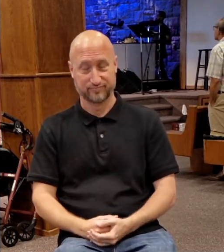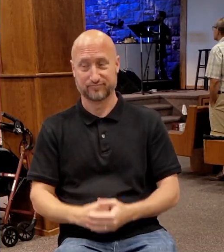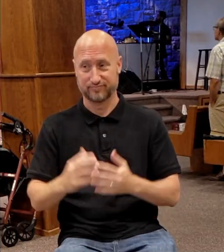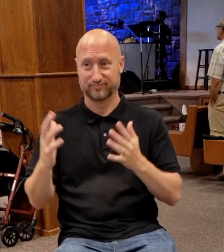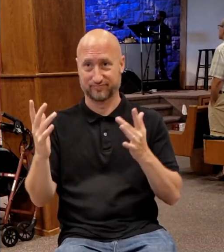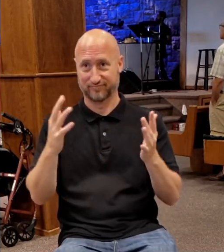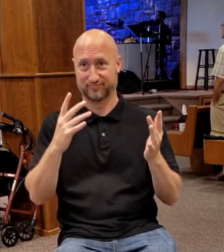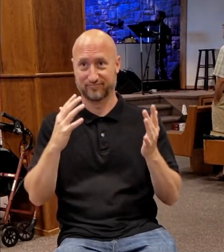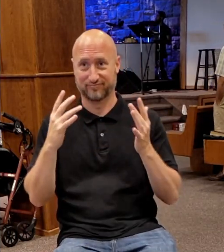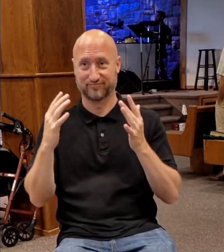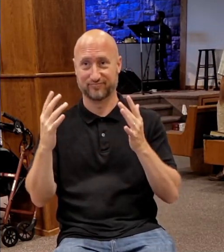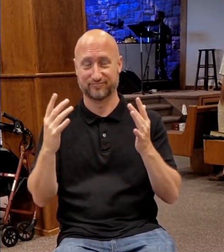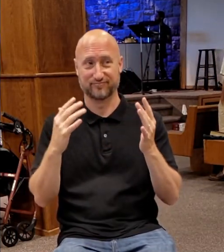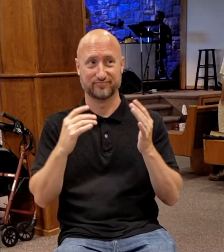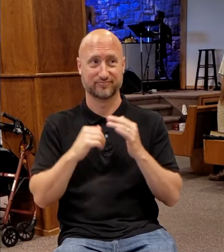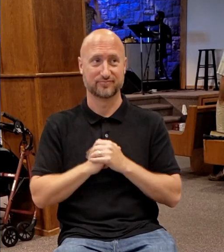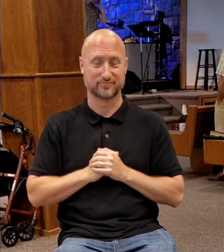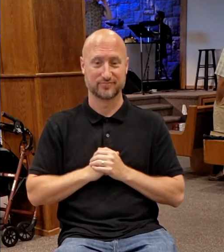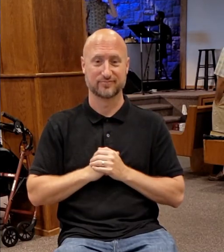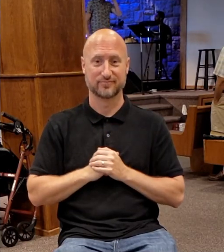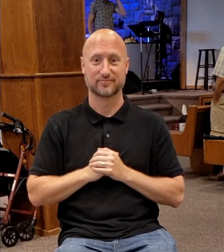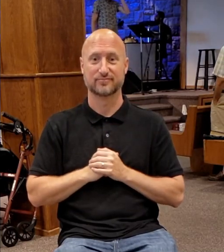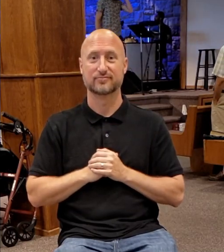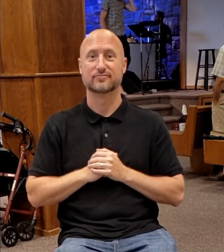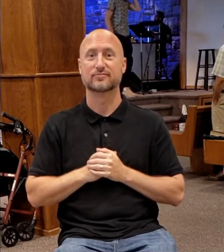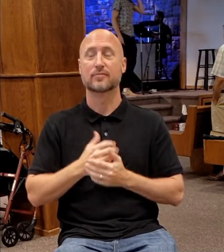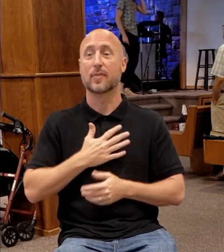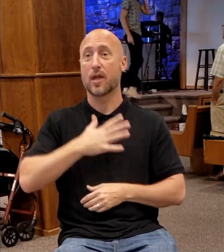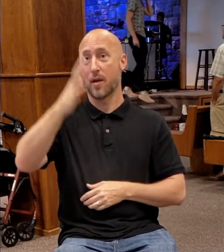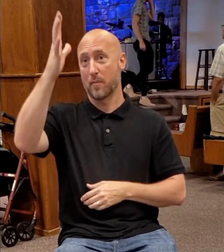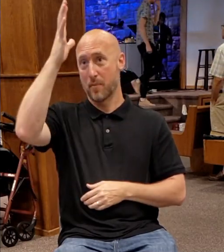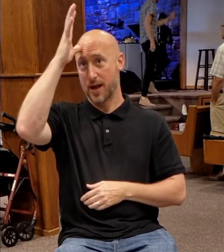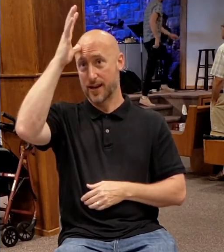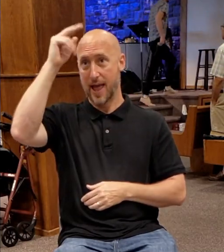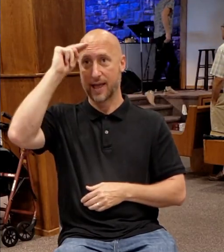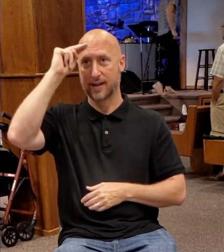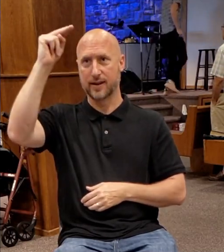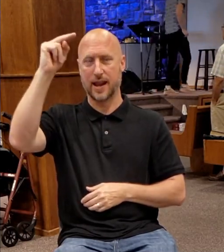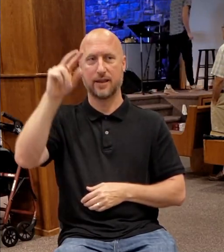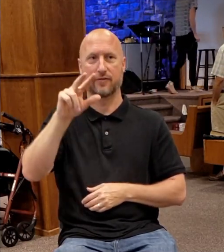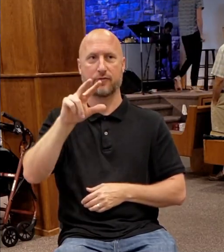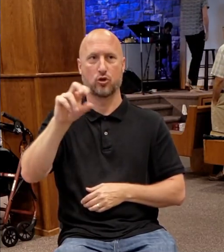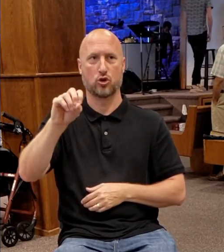And look, I love our country. I'm an American. My dad was in the Naval Department for 30 years.